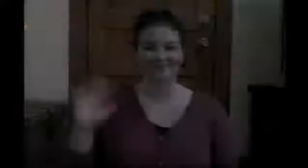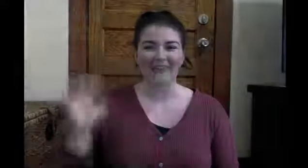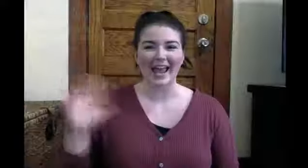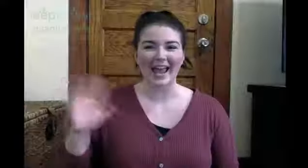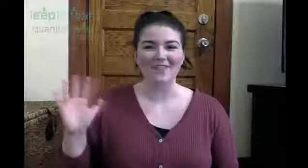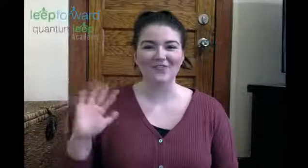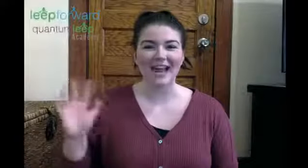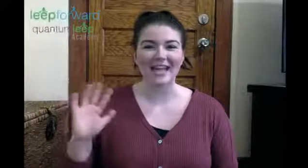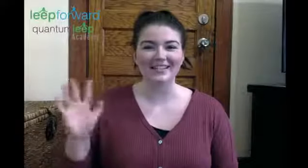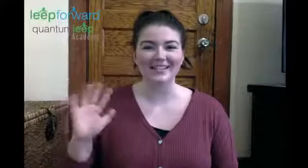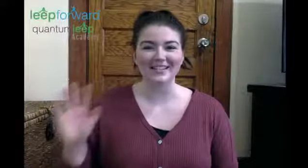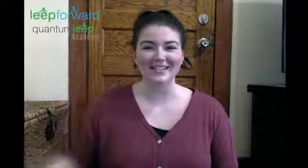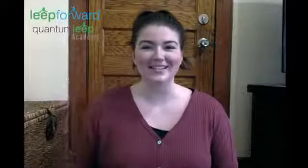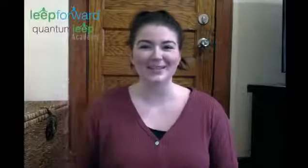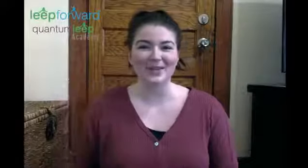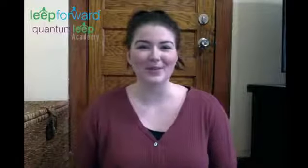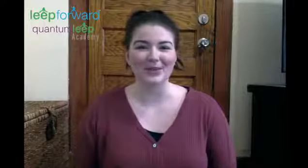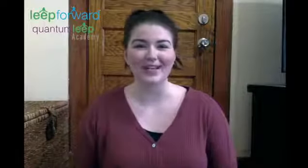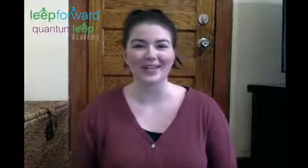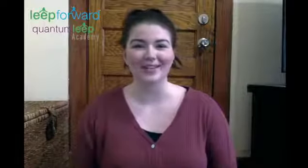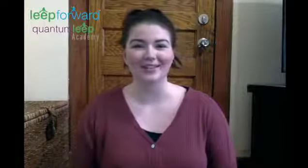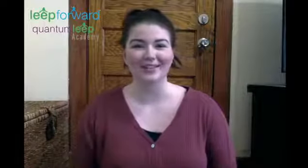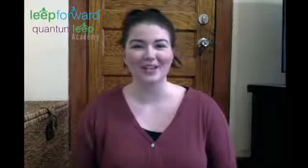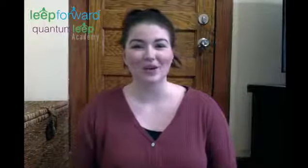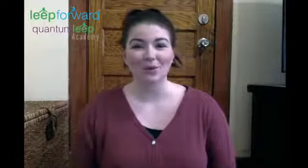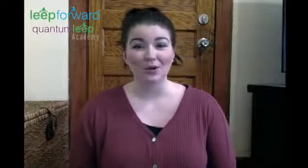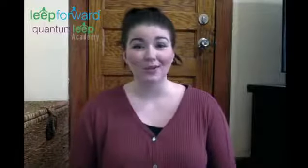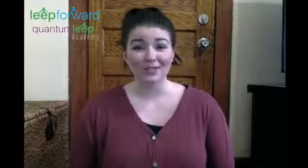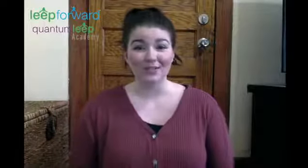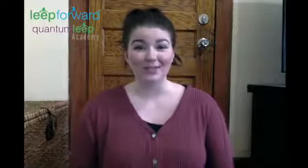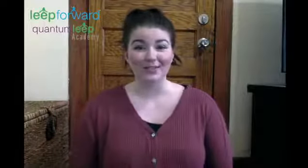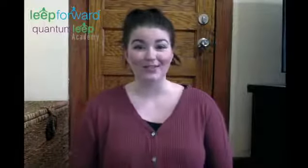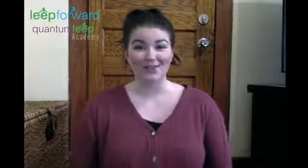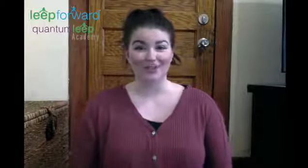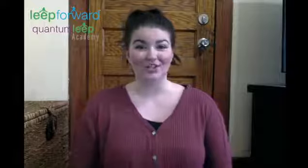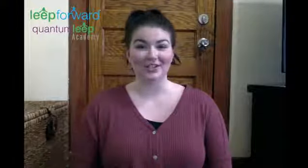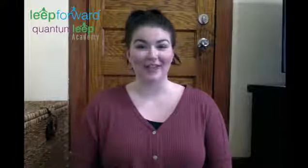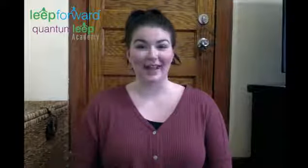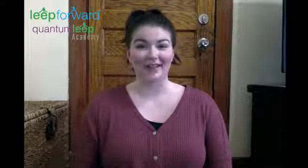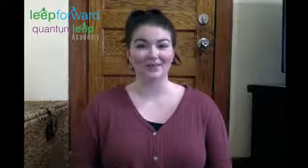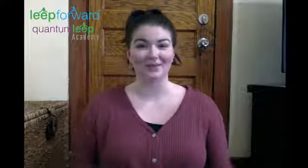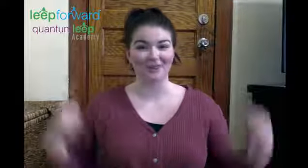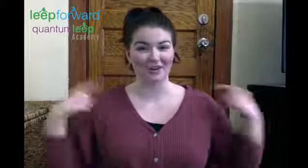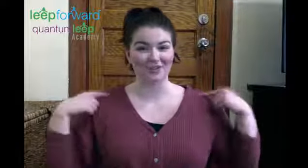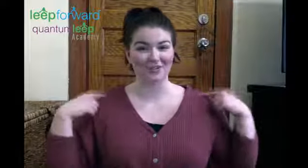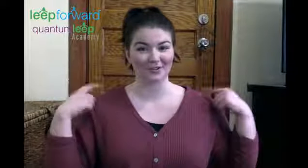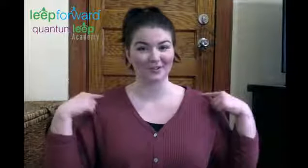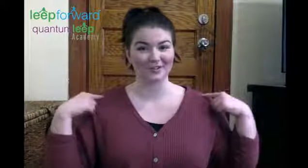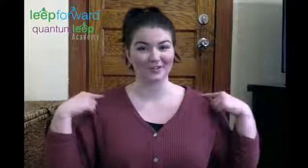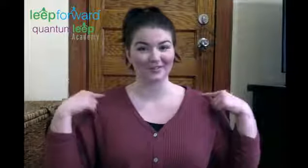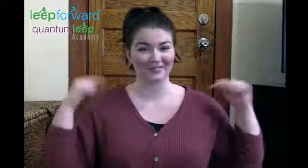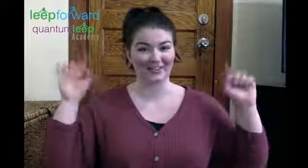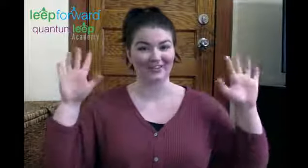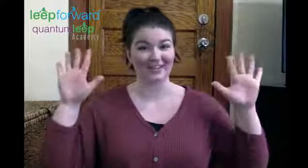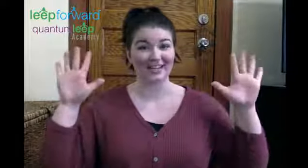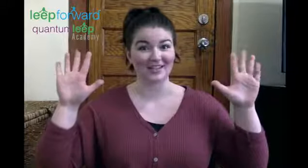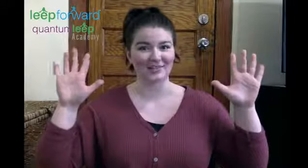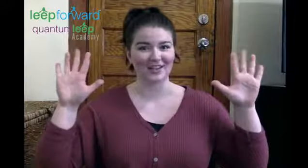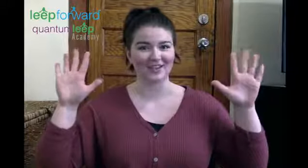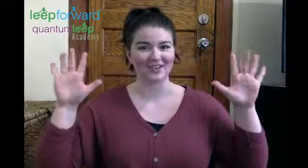Hey friends, it's me Bree. We're going to do a little stretching today, but for our shoulders and our hands and fingers,